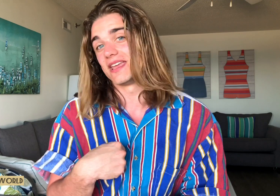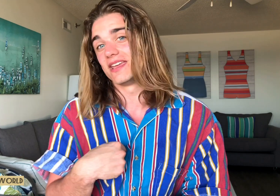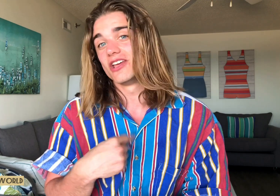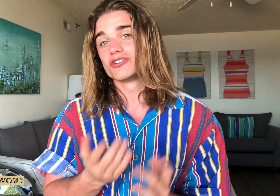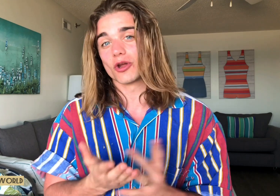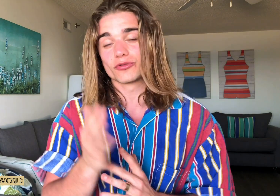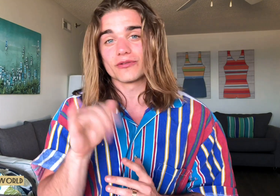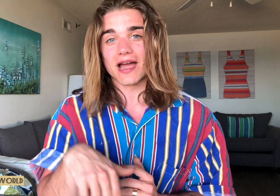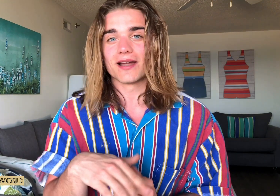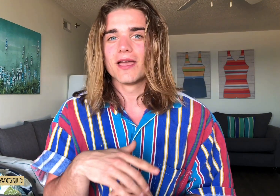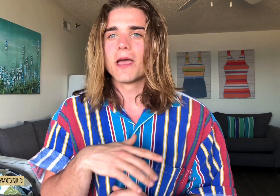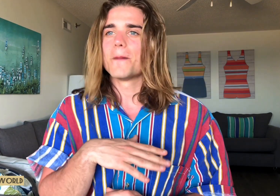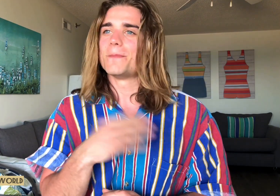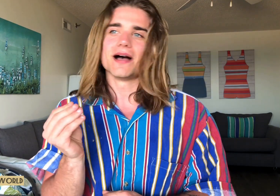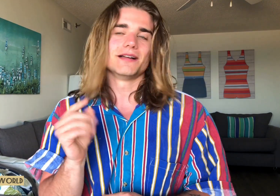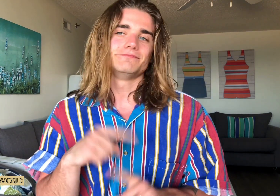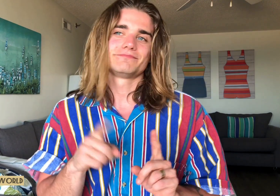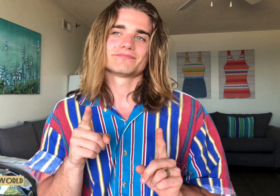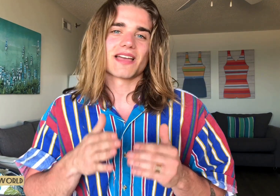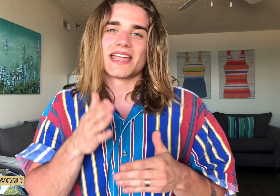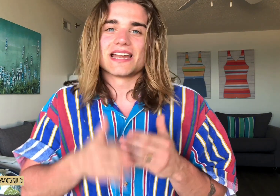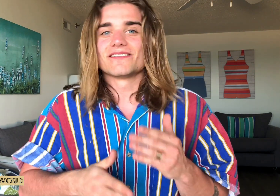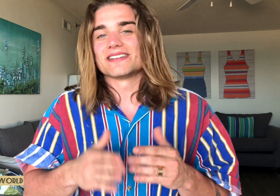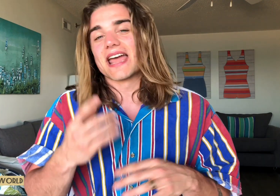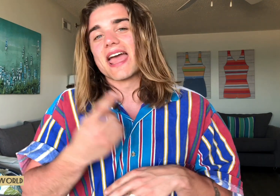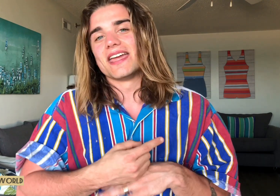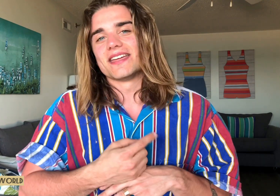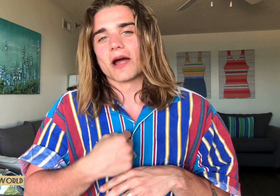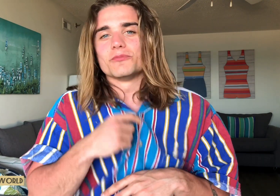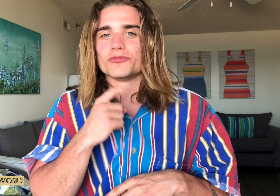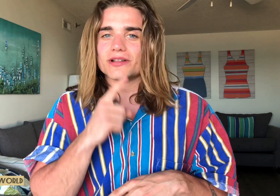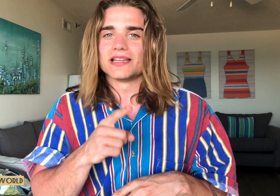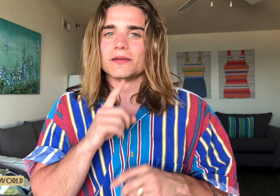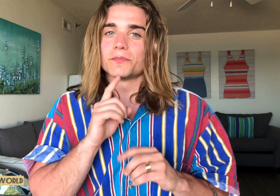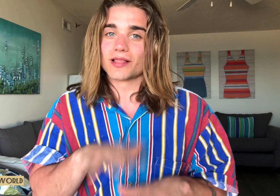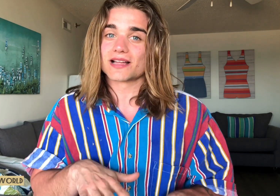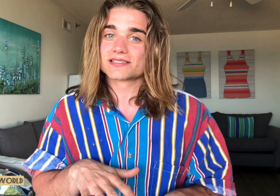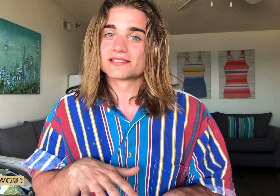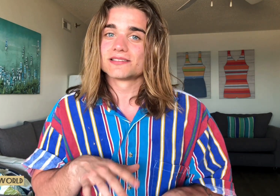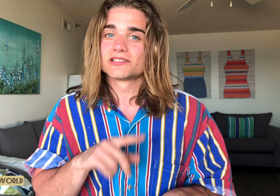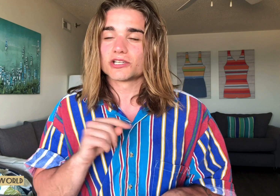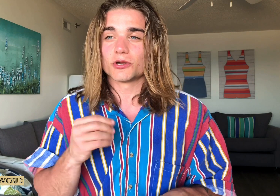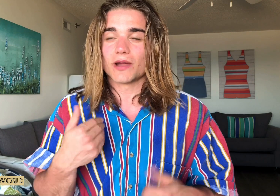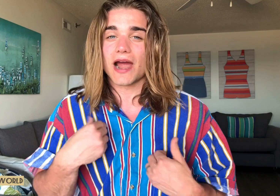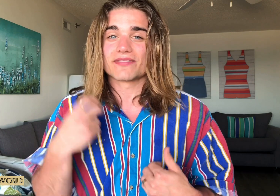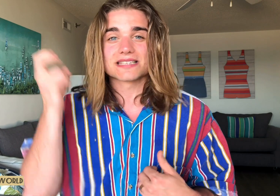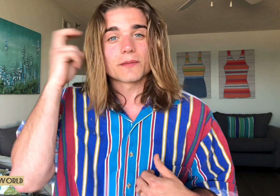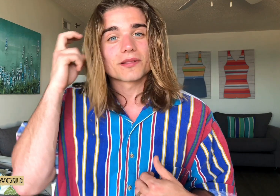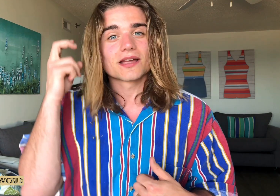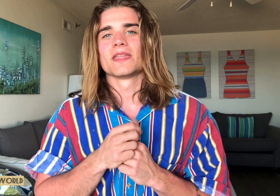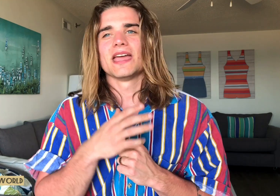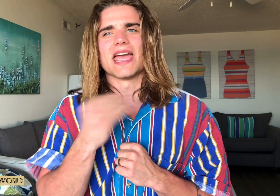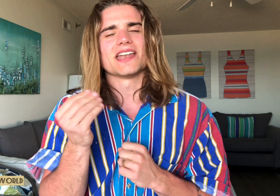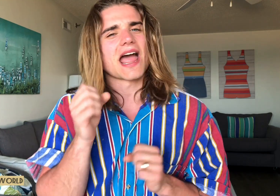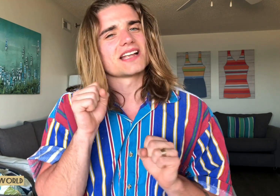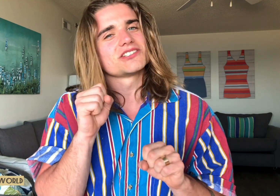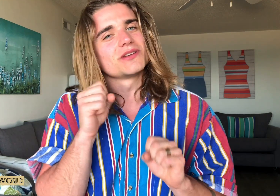to go through that. But at the of the day, I'm really blessed to have this implant. And as you can